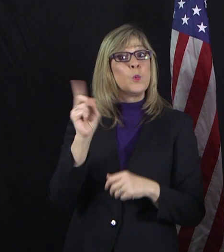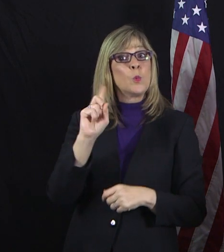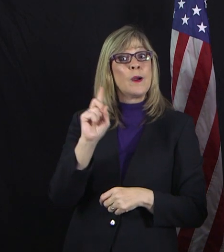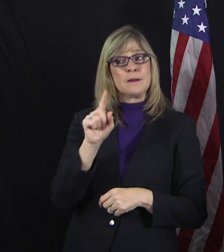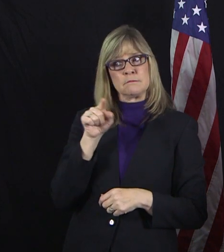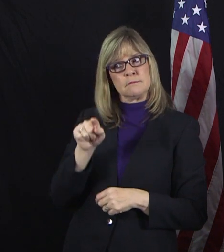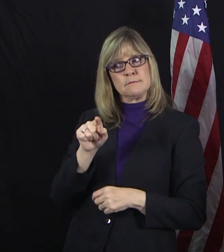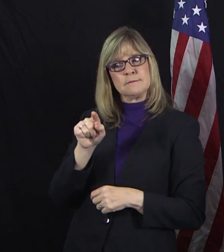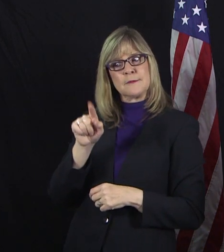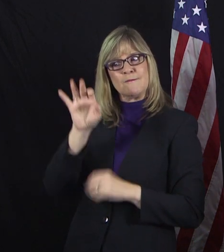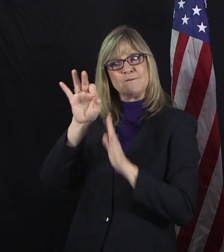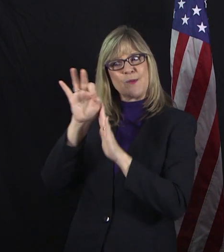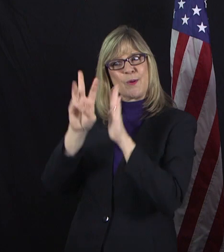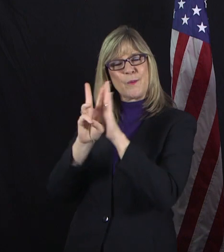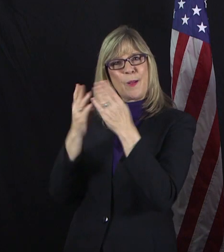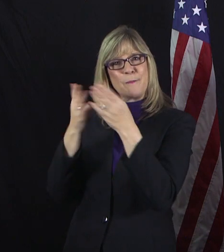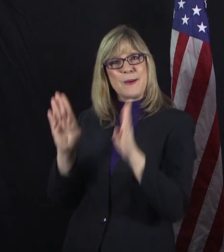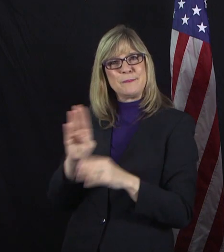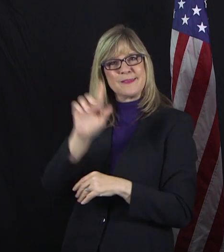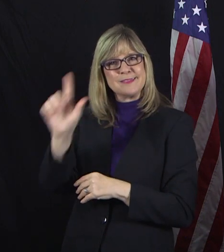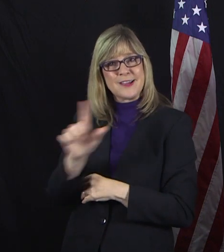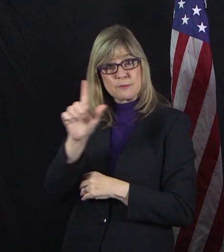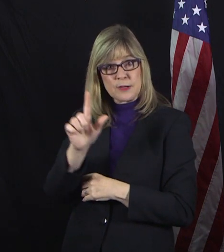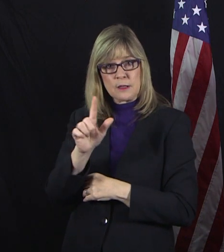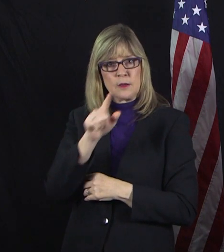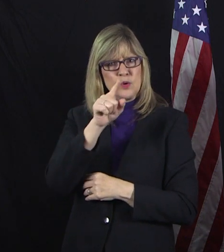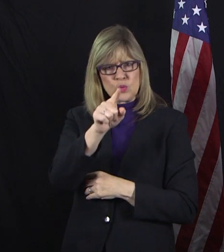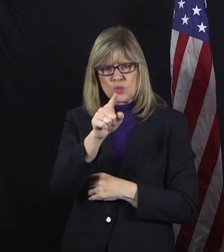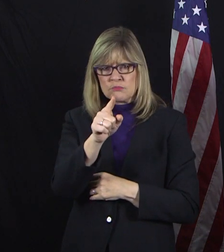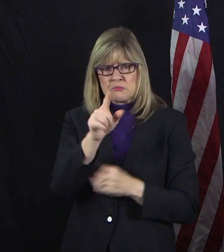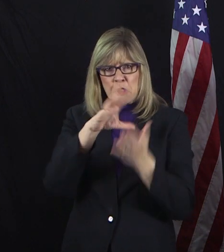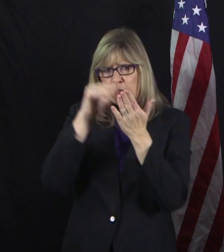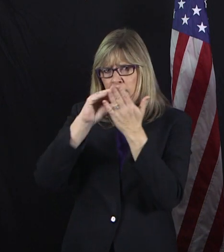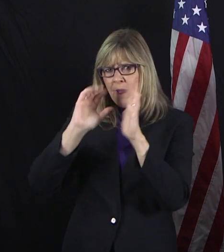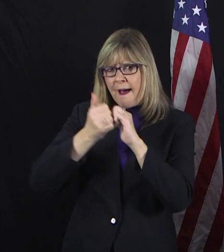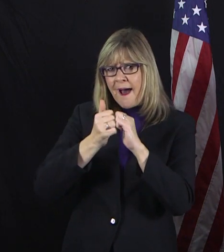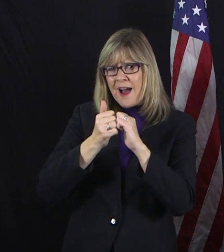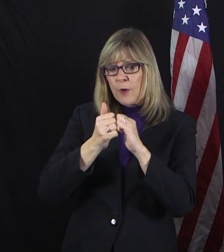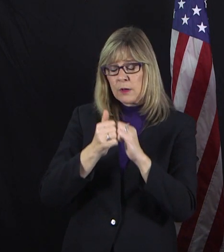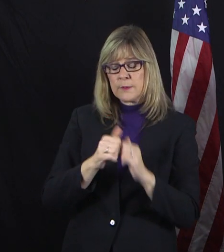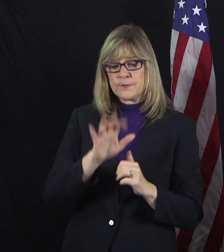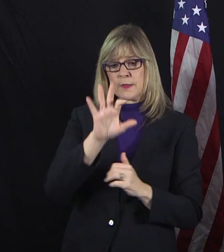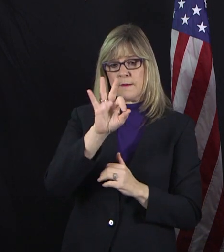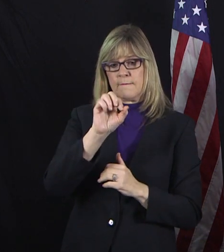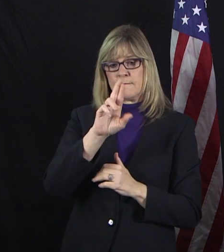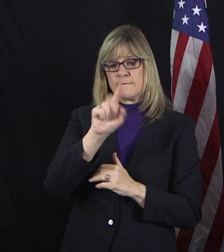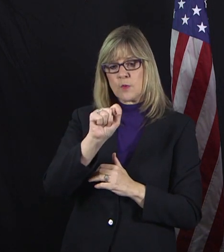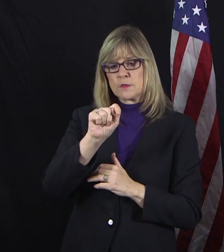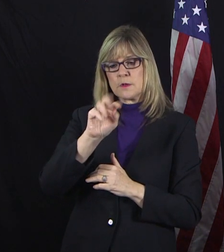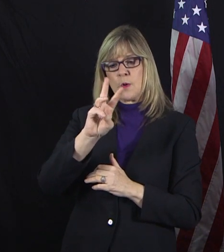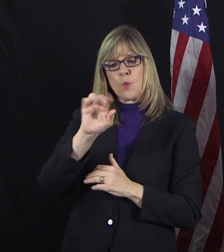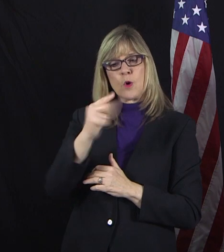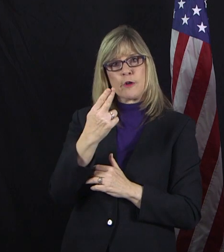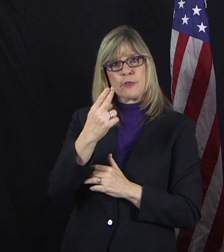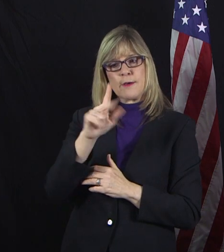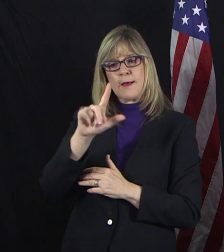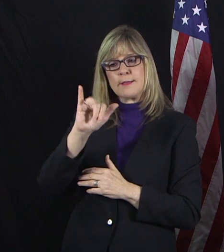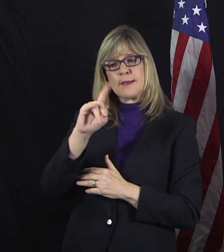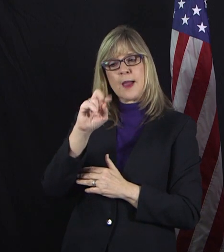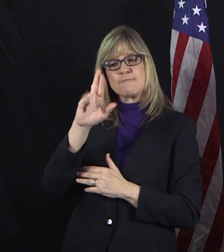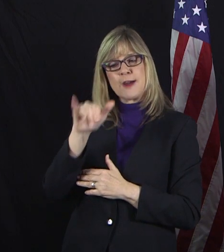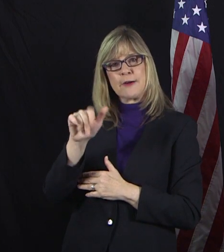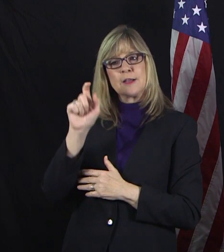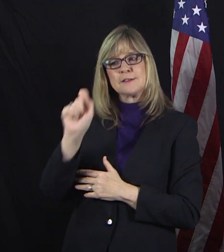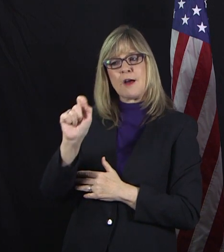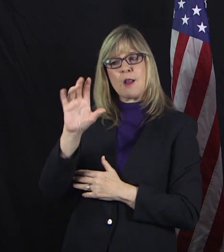You can get instructions on how to do this yourself by going to fortworthlibrary.org. We have something